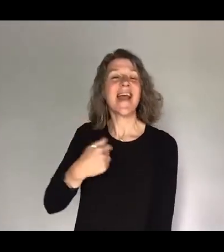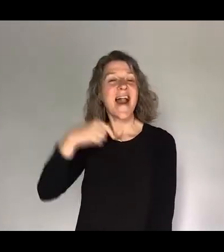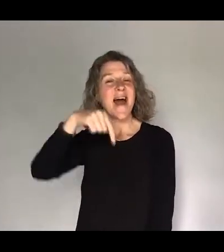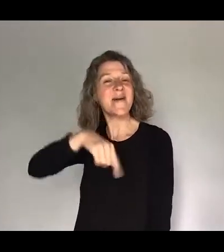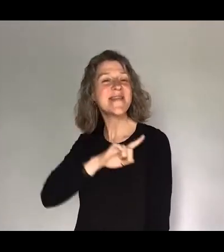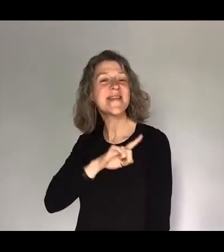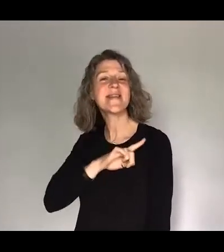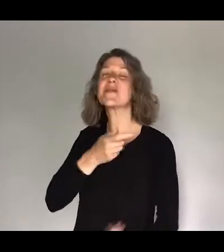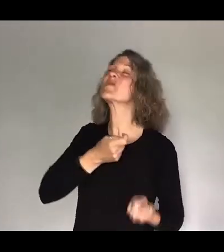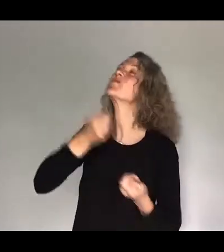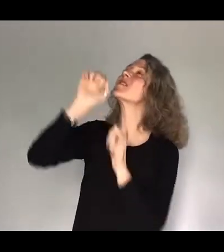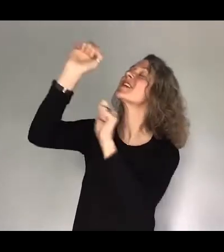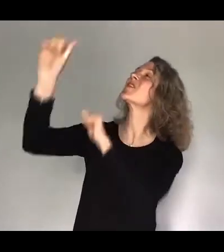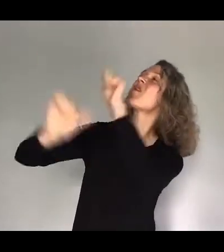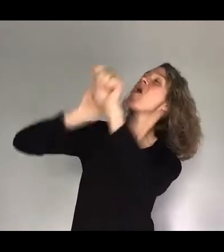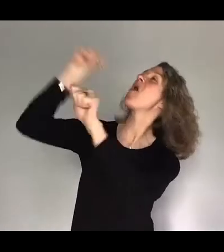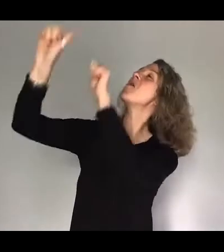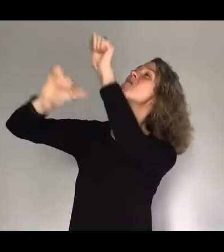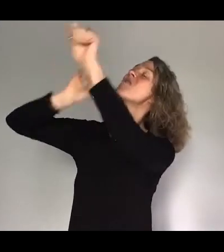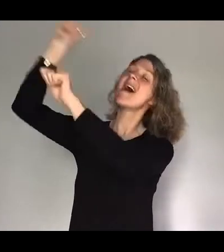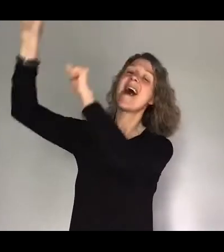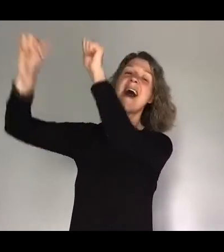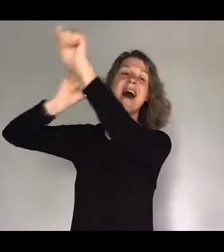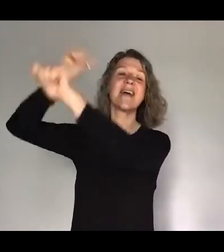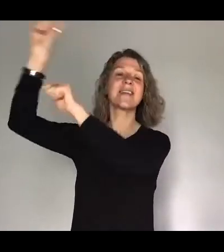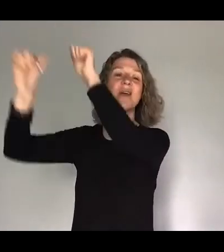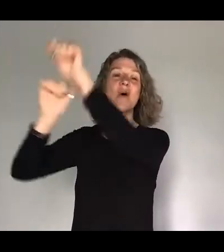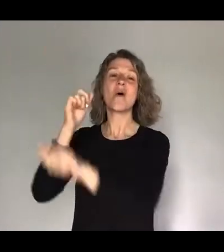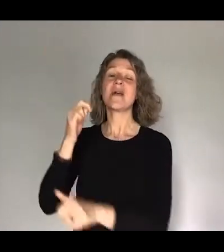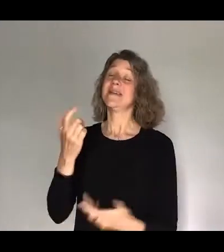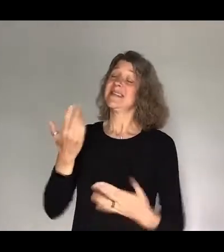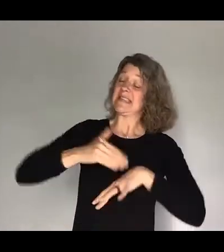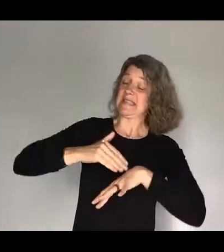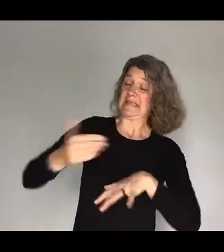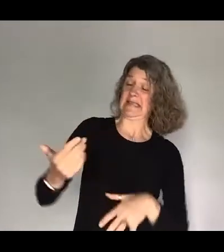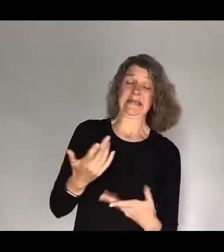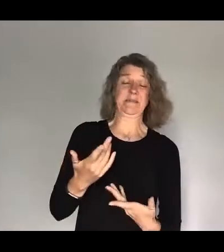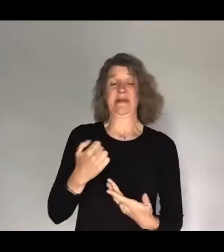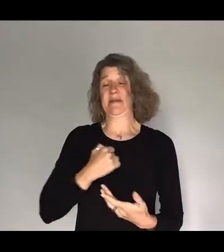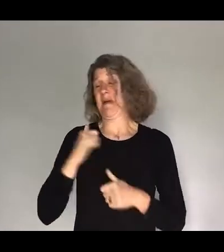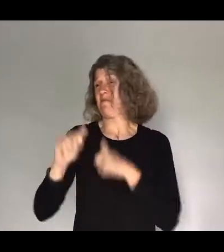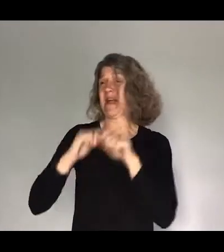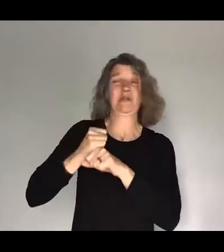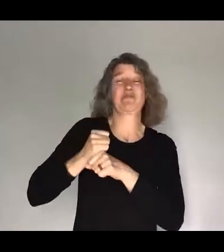I'm here to bring You praise Even if it's broken, I'm